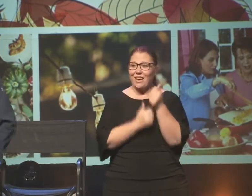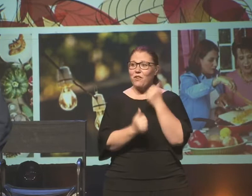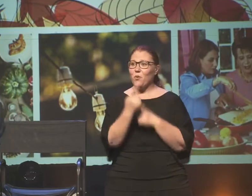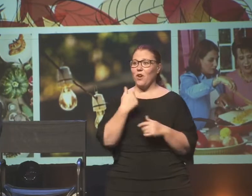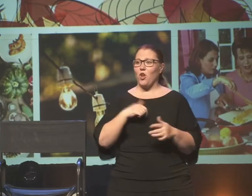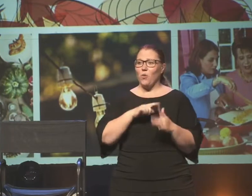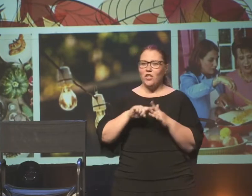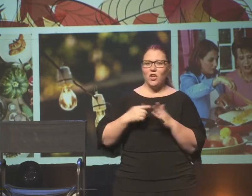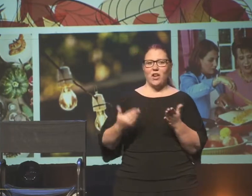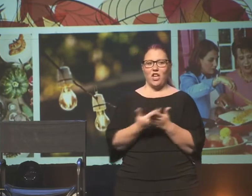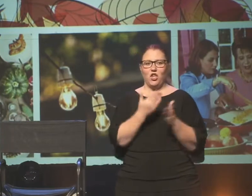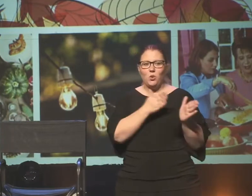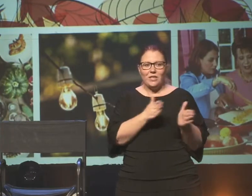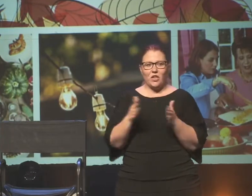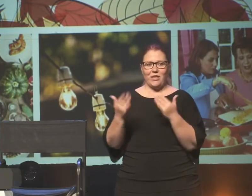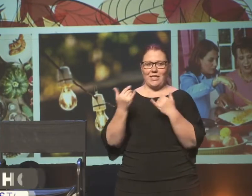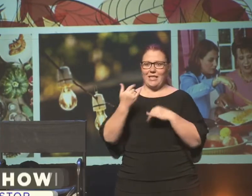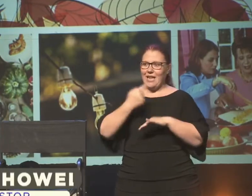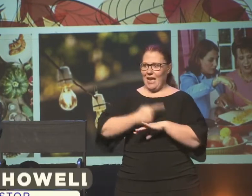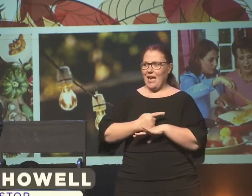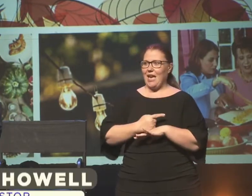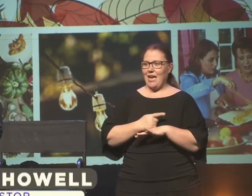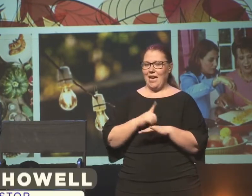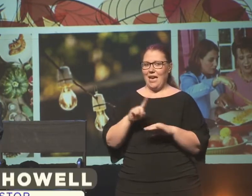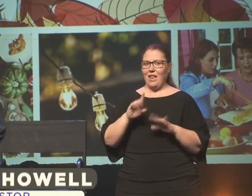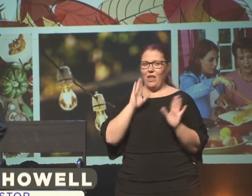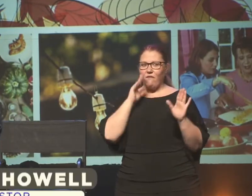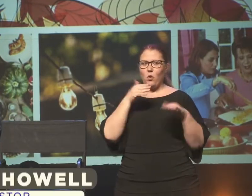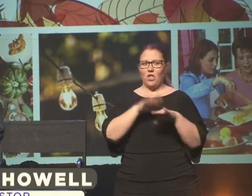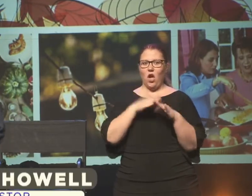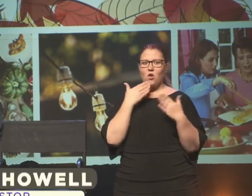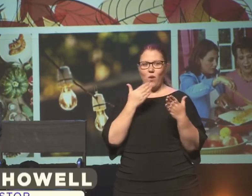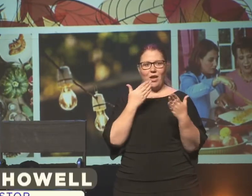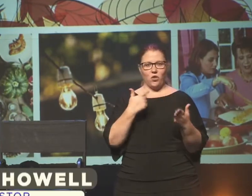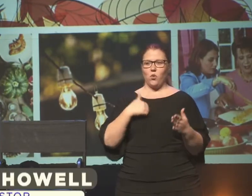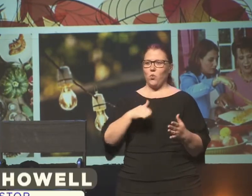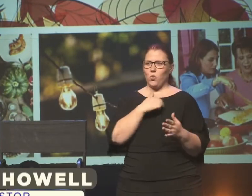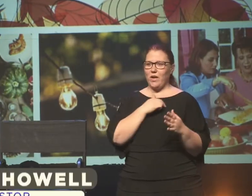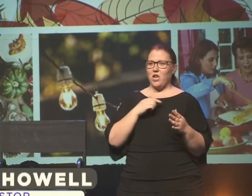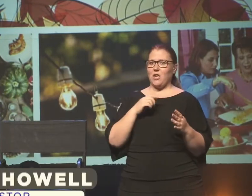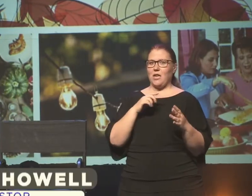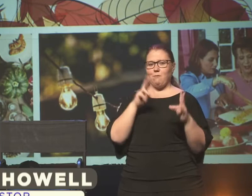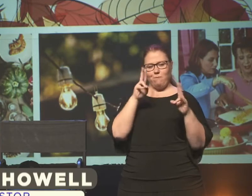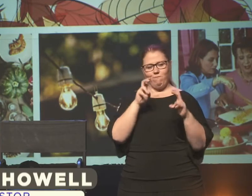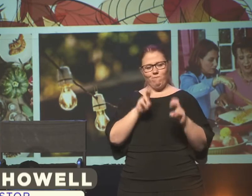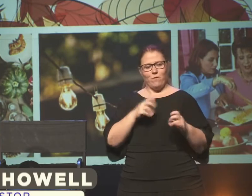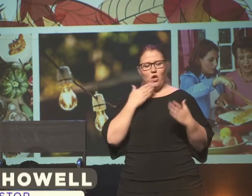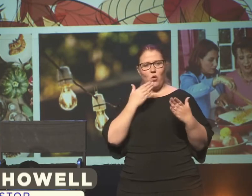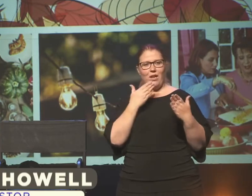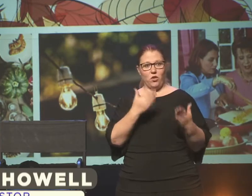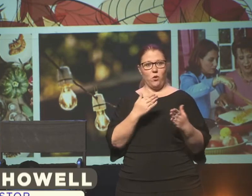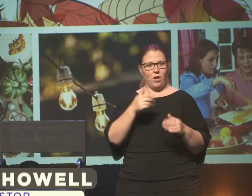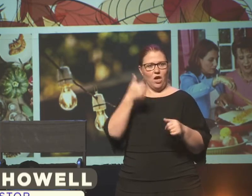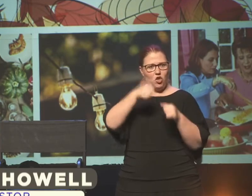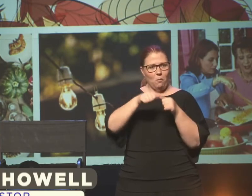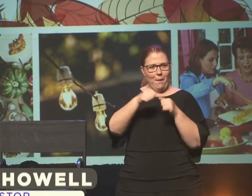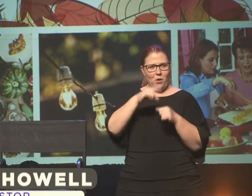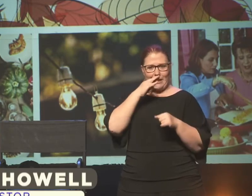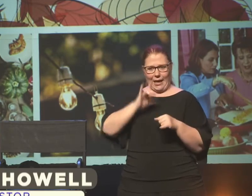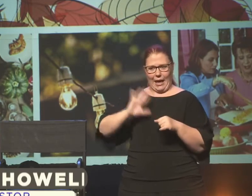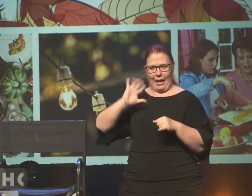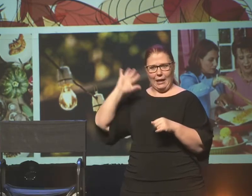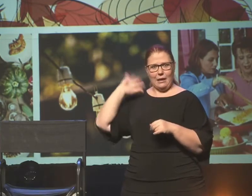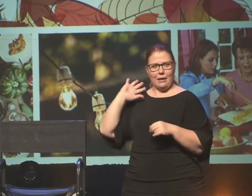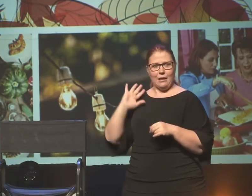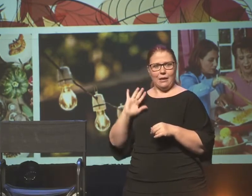we're launching a brand new series today. On gratitude, and we're going to be exploring the power of gratitude. Do you remember as a kid, and